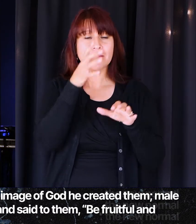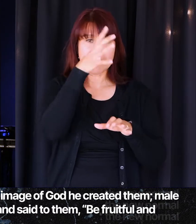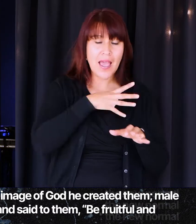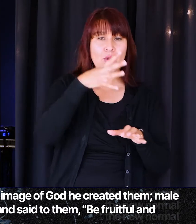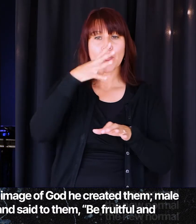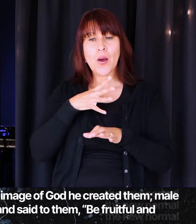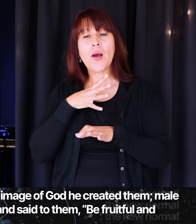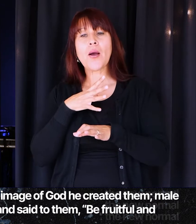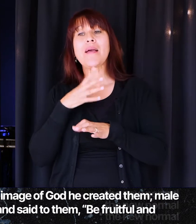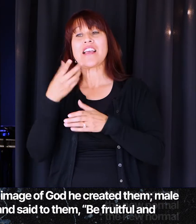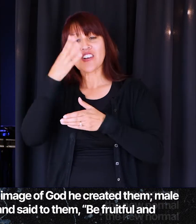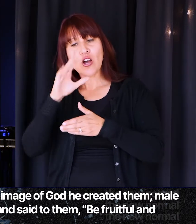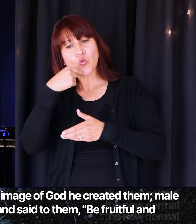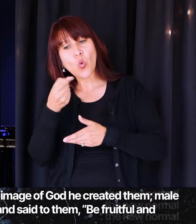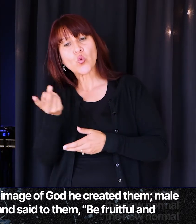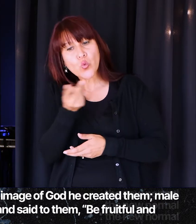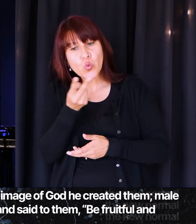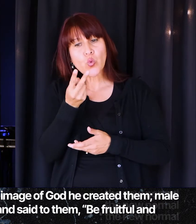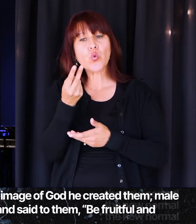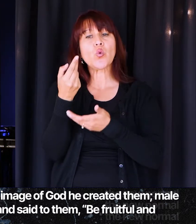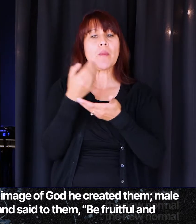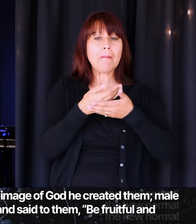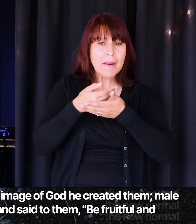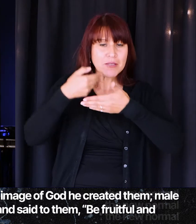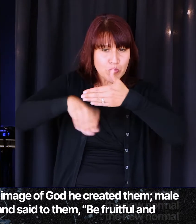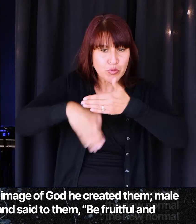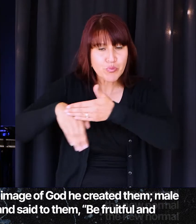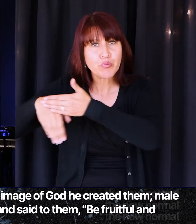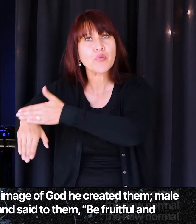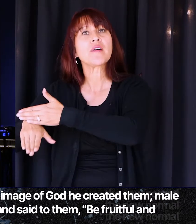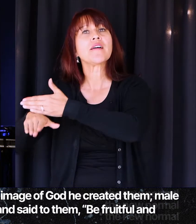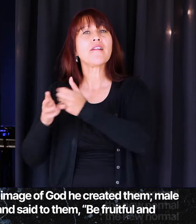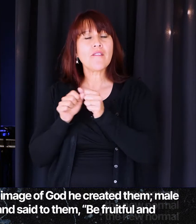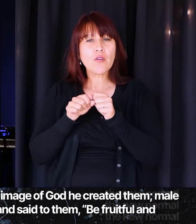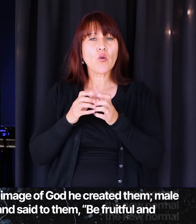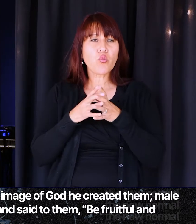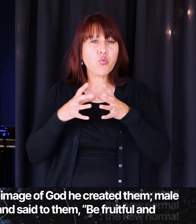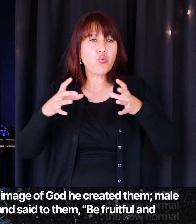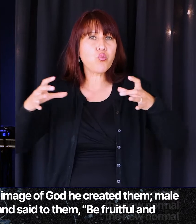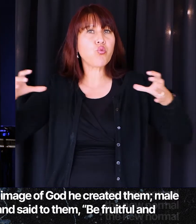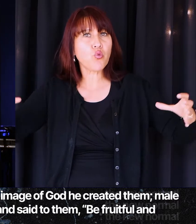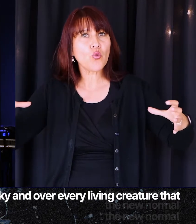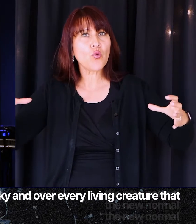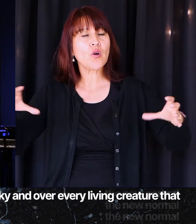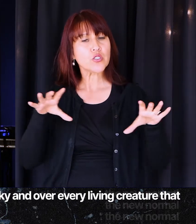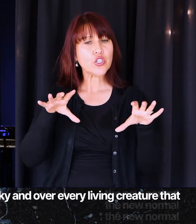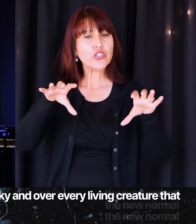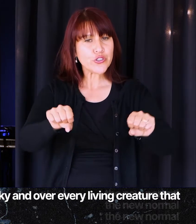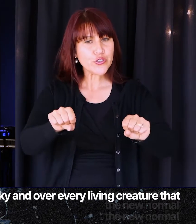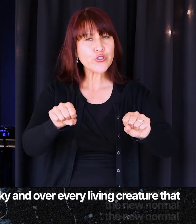fruitful and increase in number, fill the earth. I underline this word, subdue it,